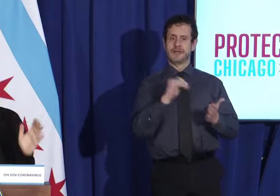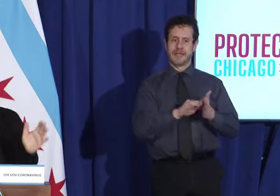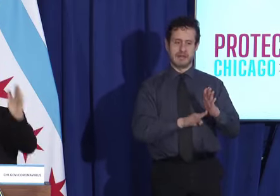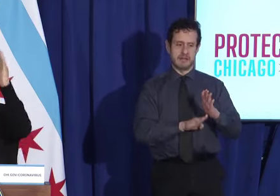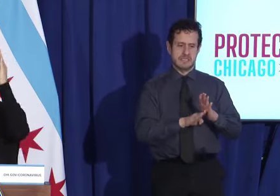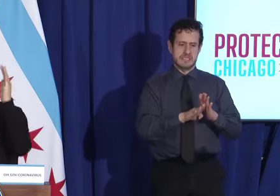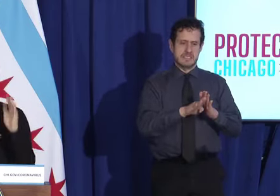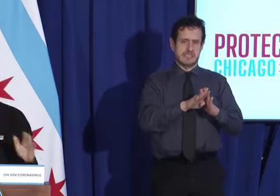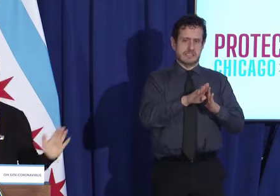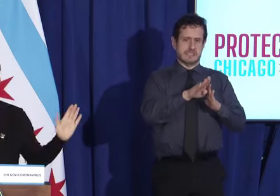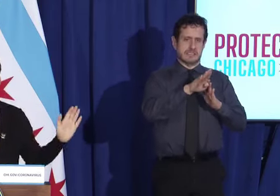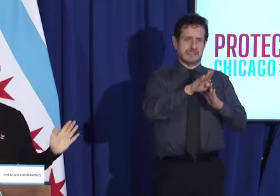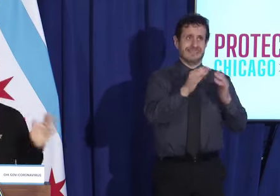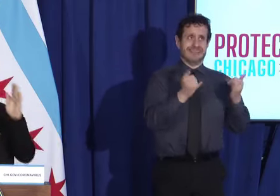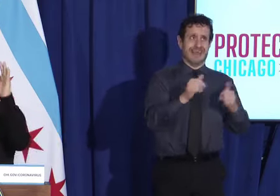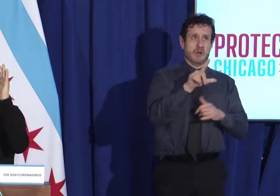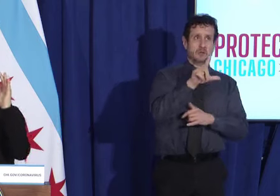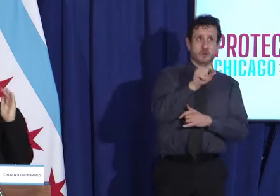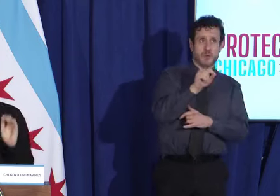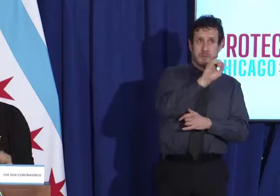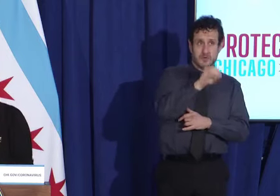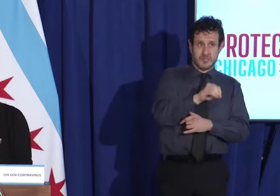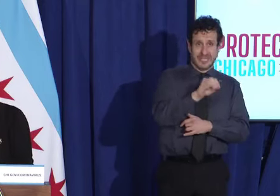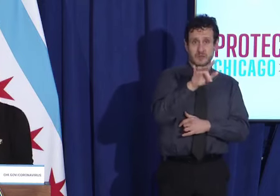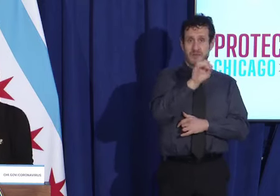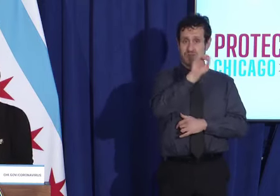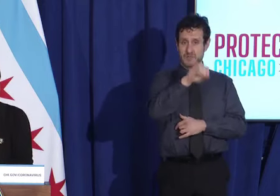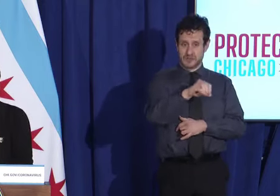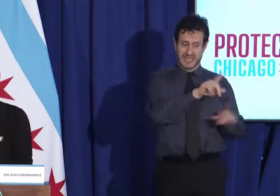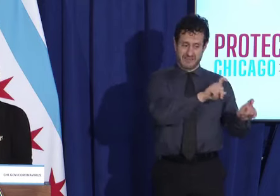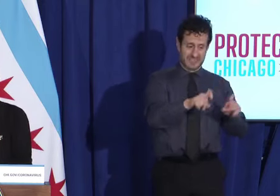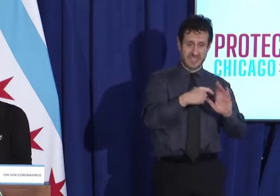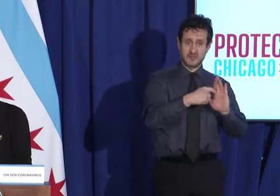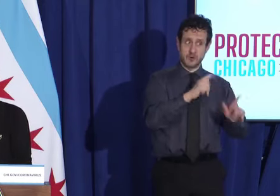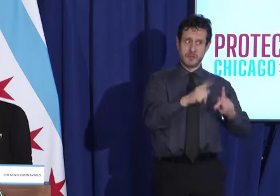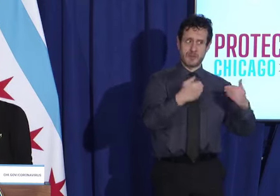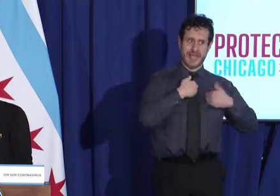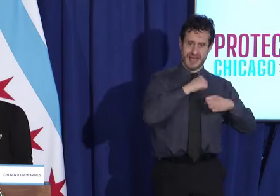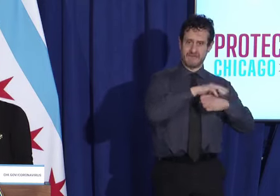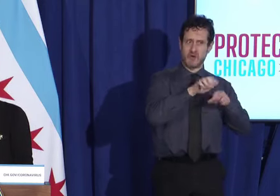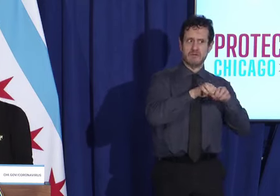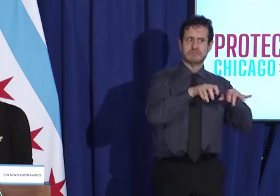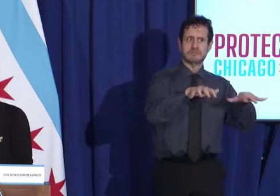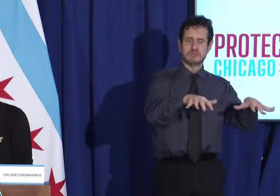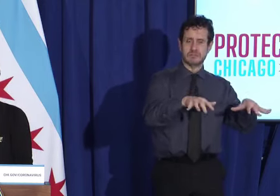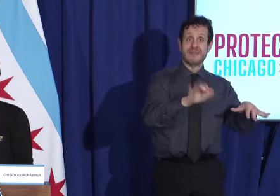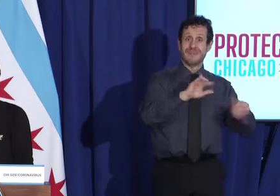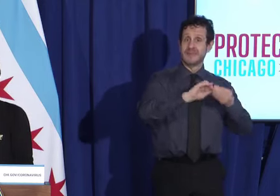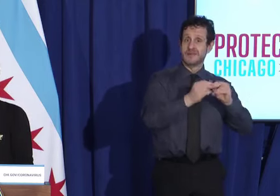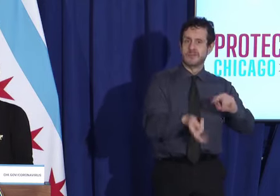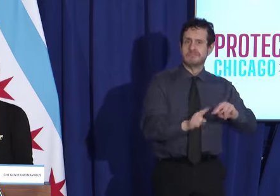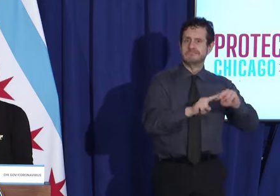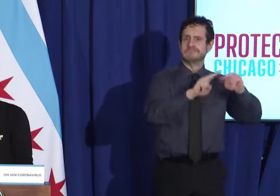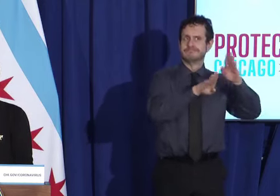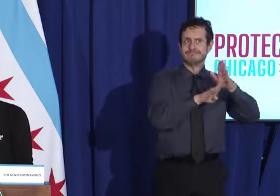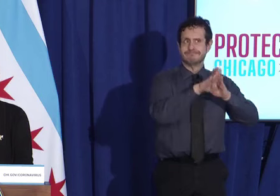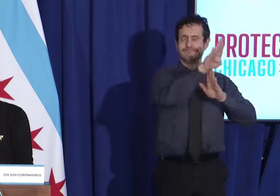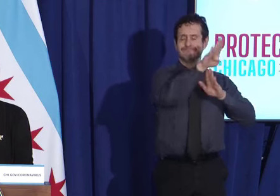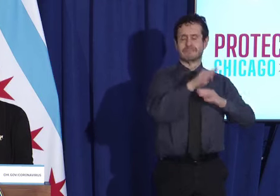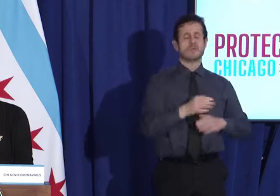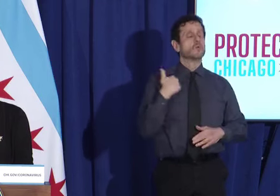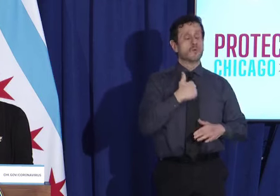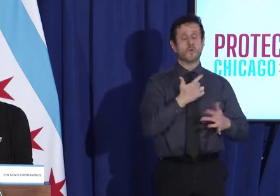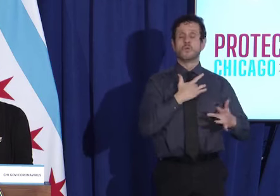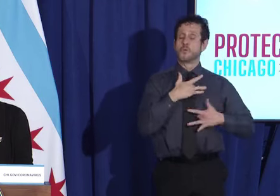20, 25% and going up. So we're extremely worried because our community, besides the